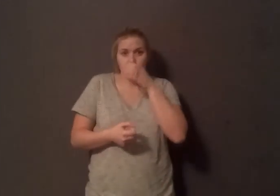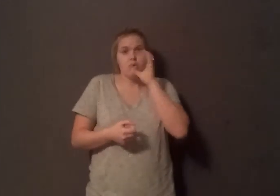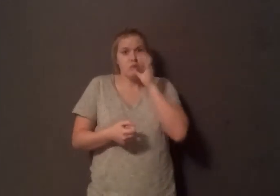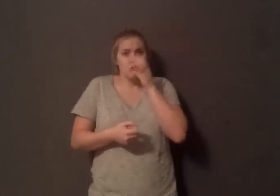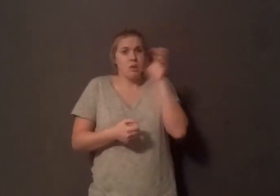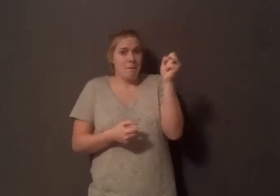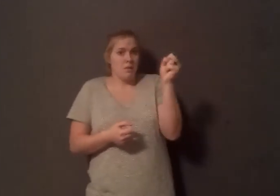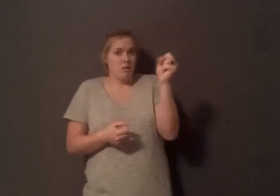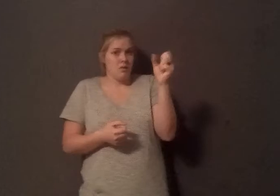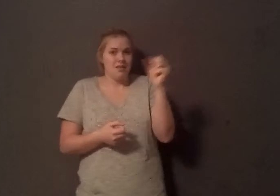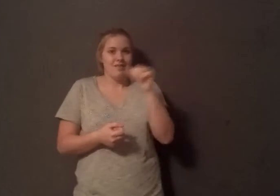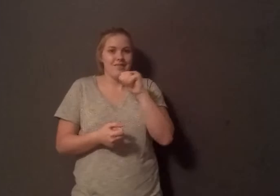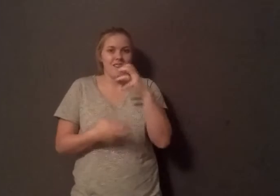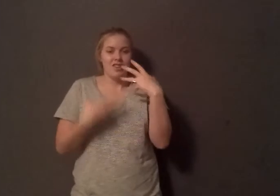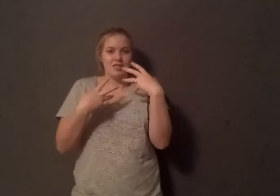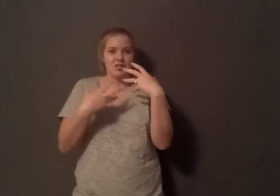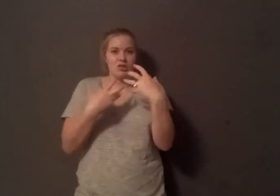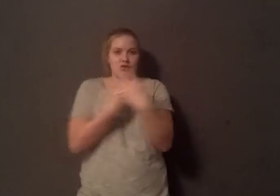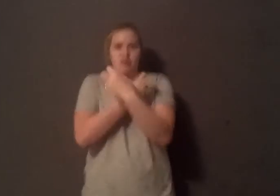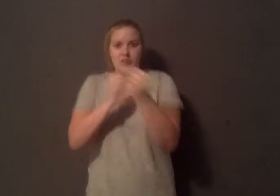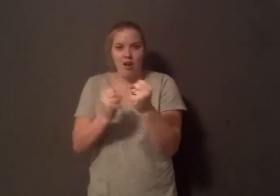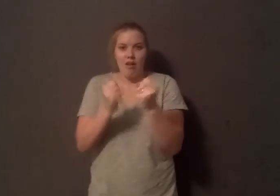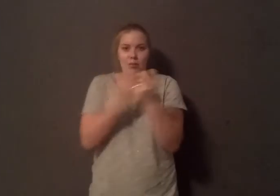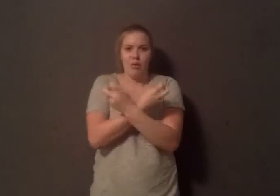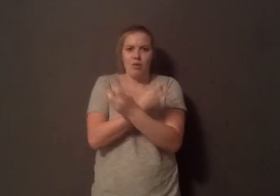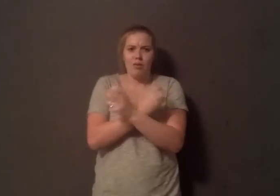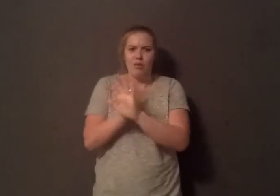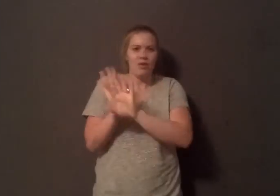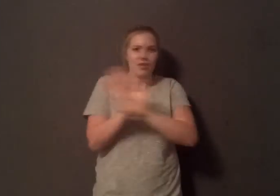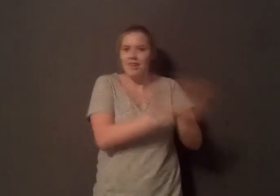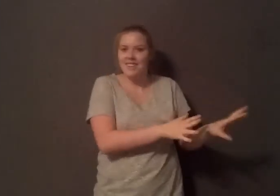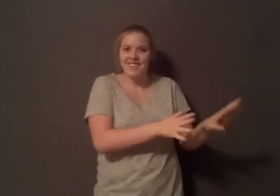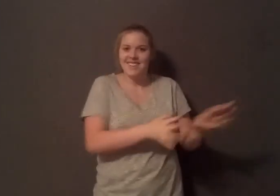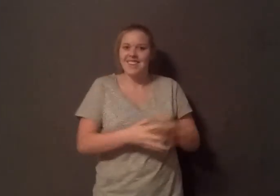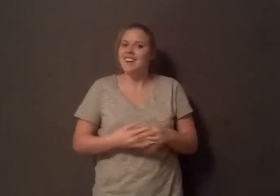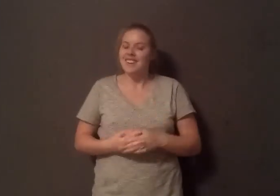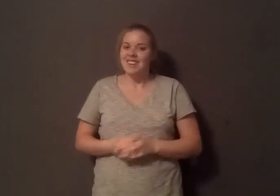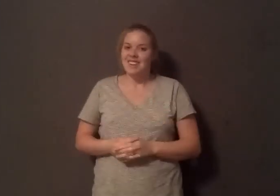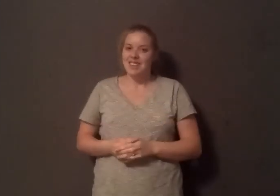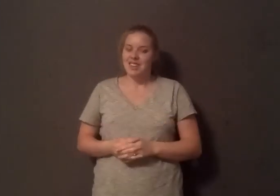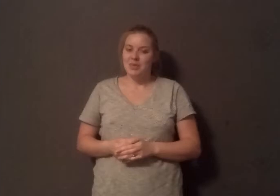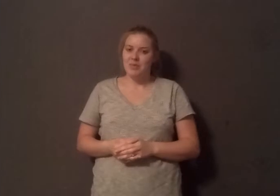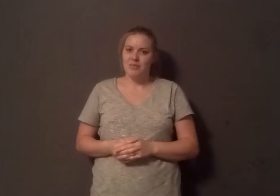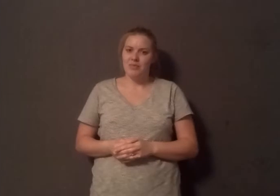not build strong bones. Harvard researchers have looked at a large group of older women. Over an 18-year period, the milk drinkers had